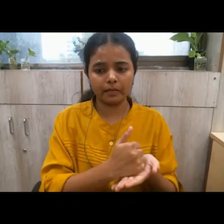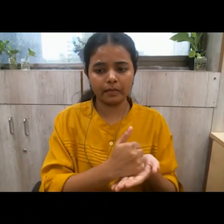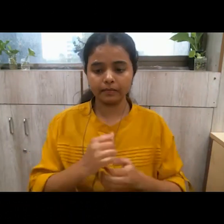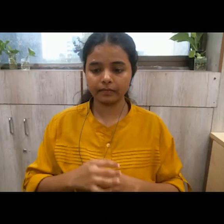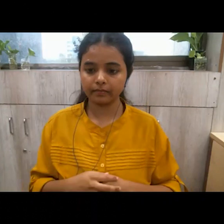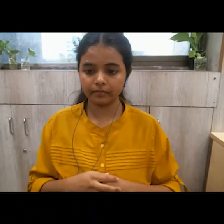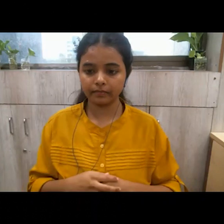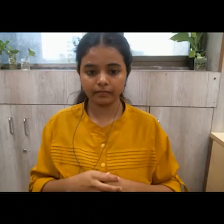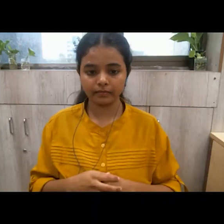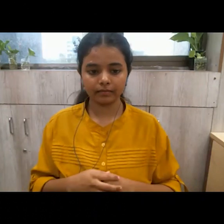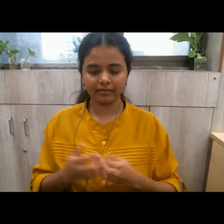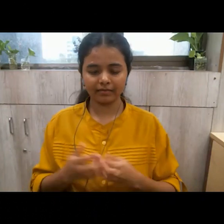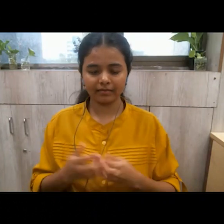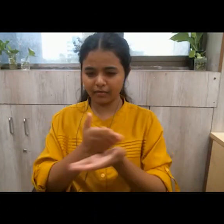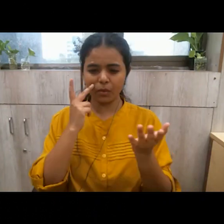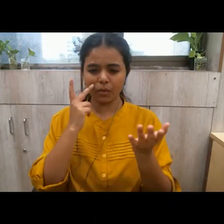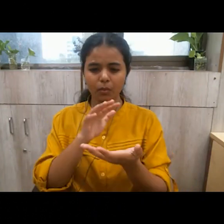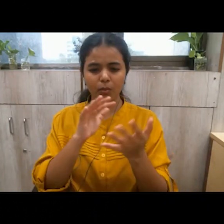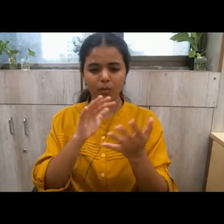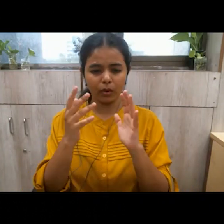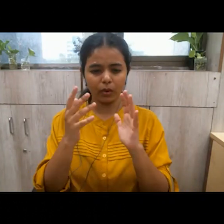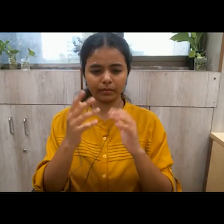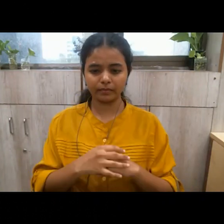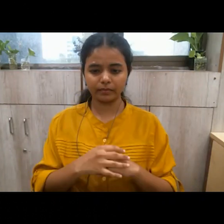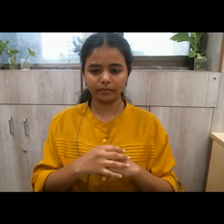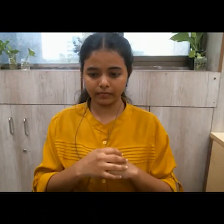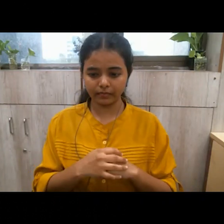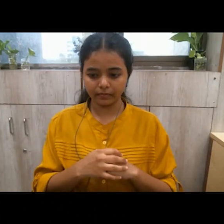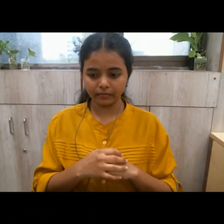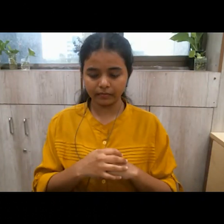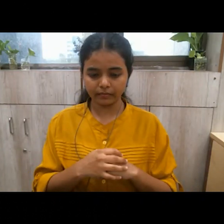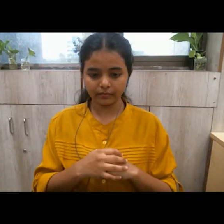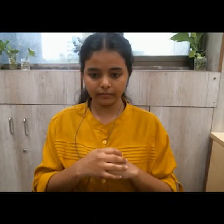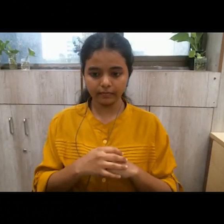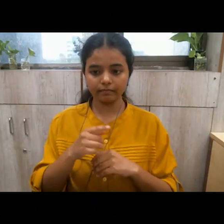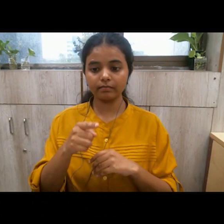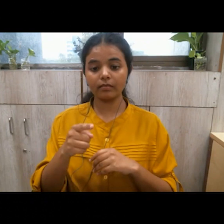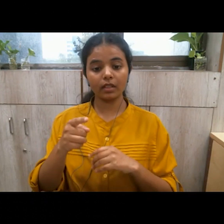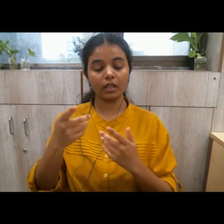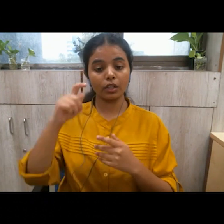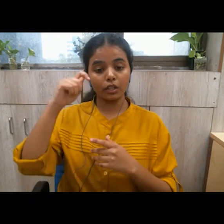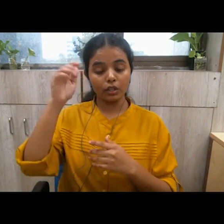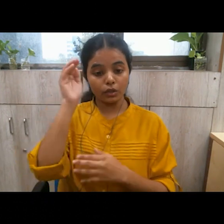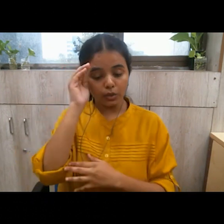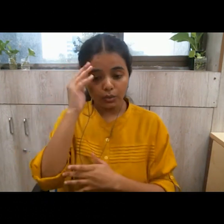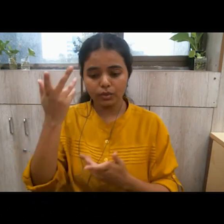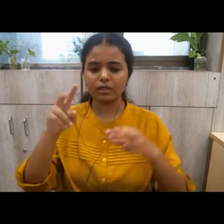in this world we see in most of the news stories and popular conversations